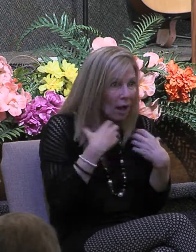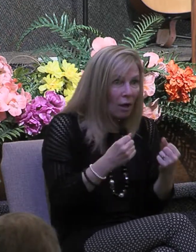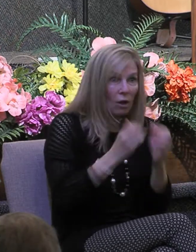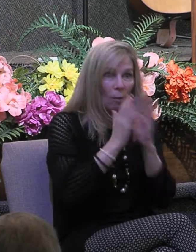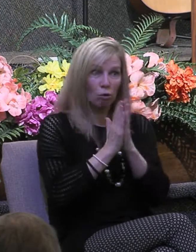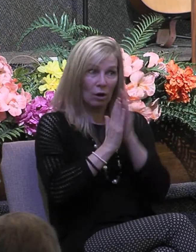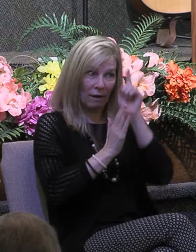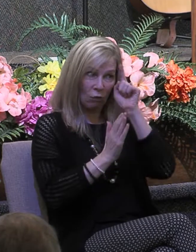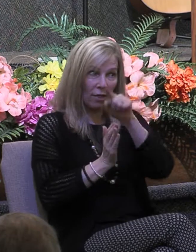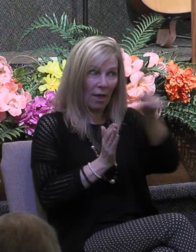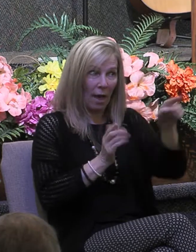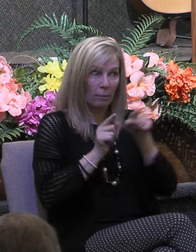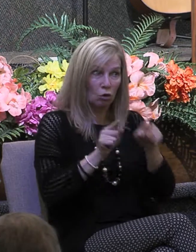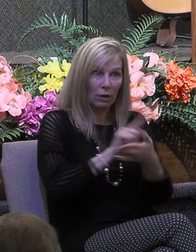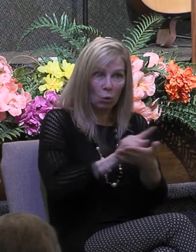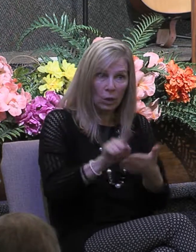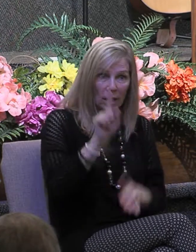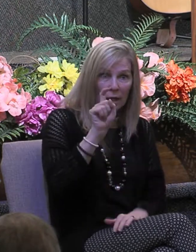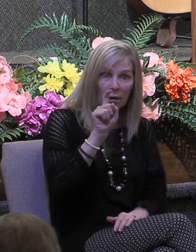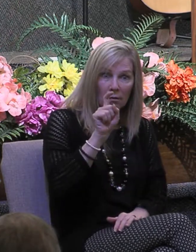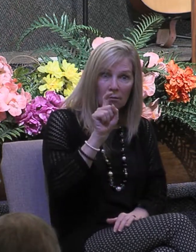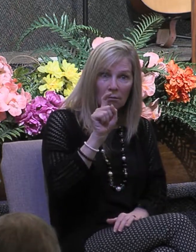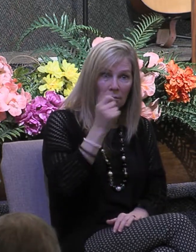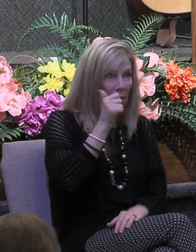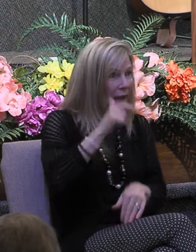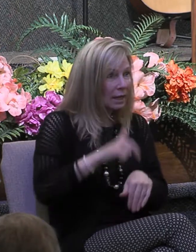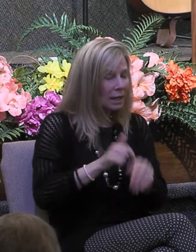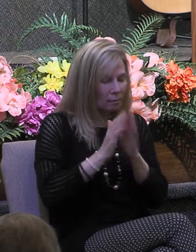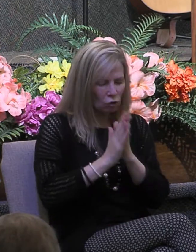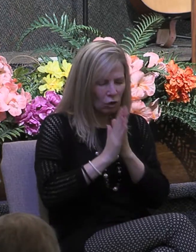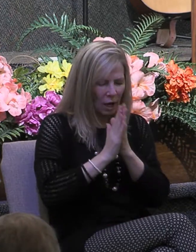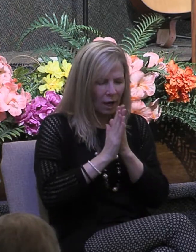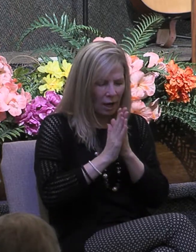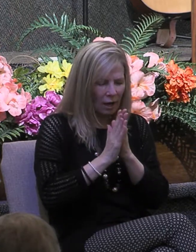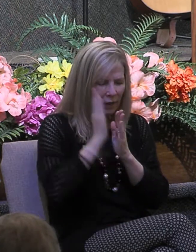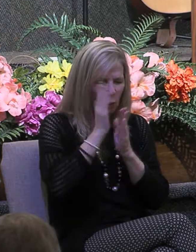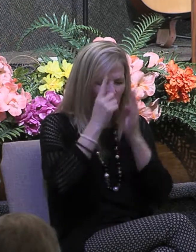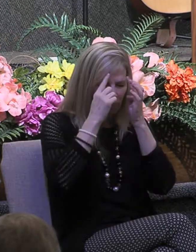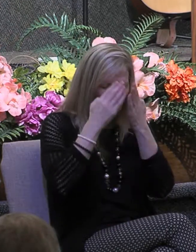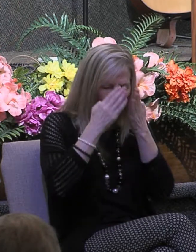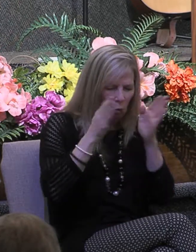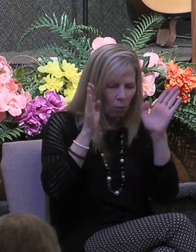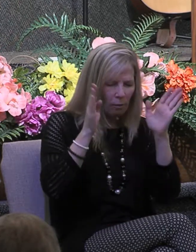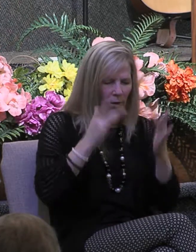during the week do you ever spend time just praying for them to receive what you're going to be teaching them or is it all about you